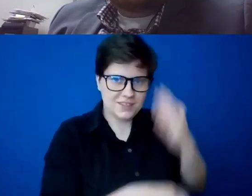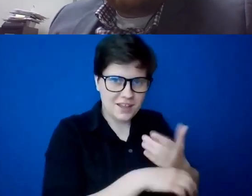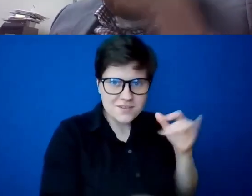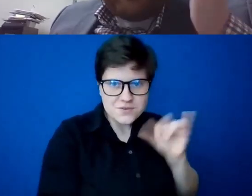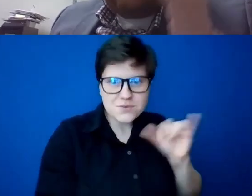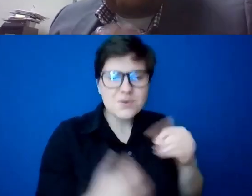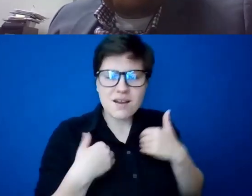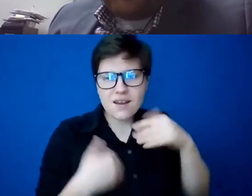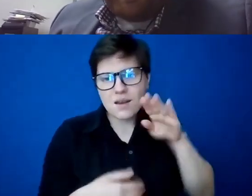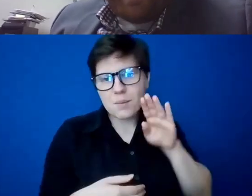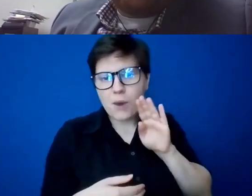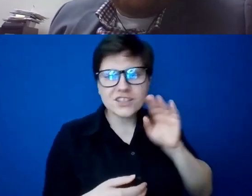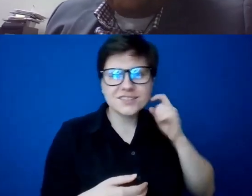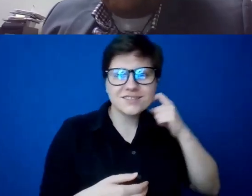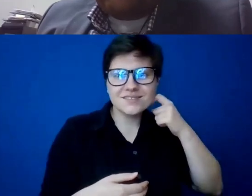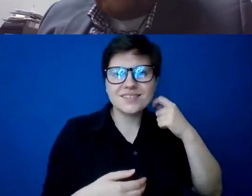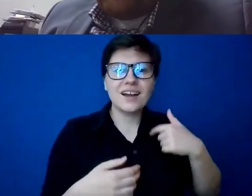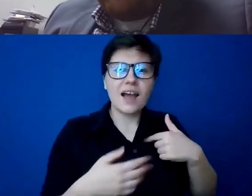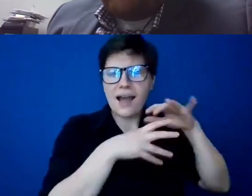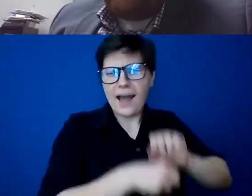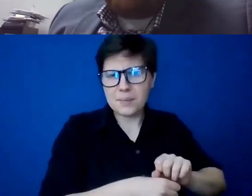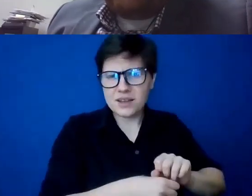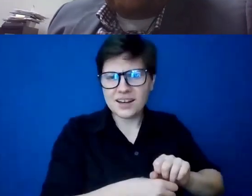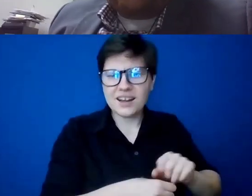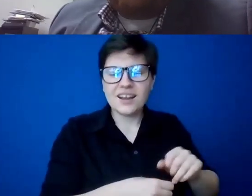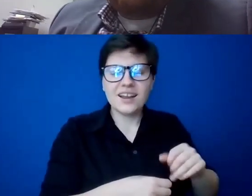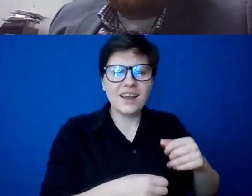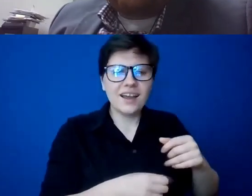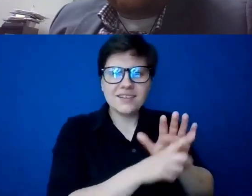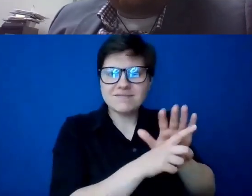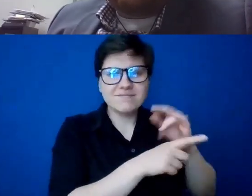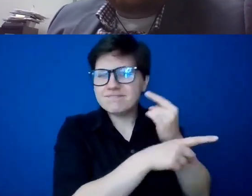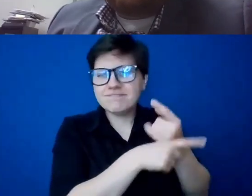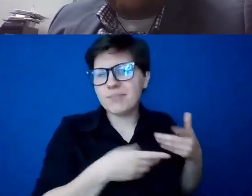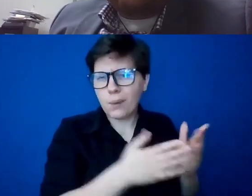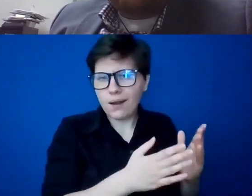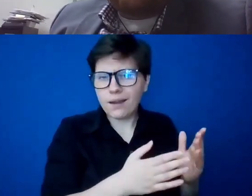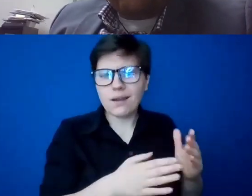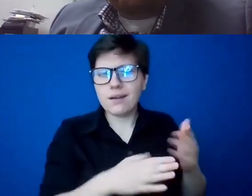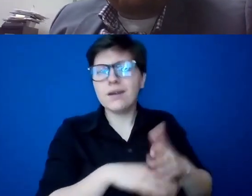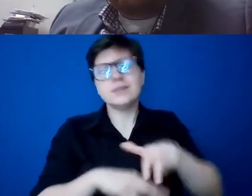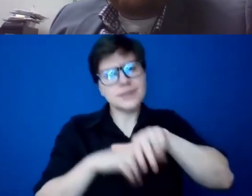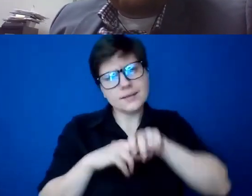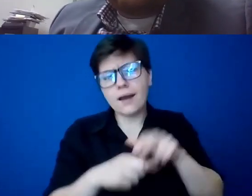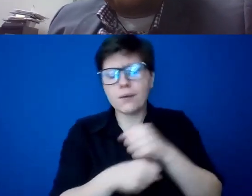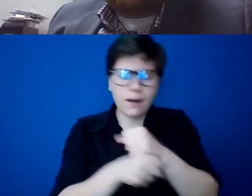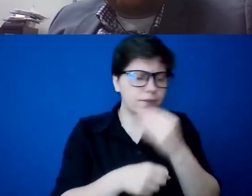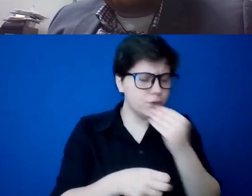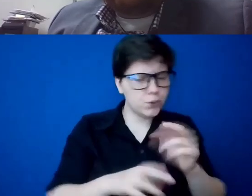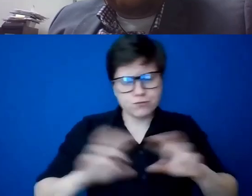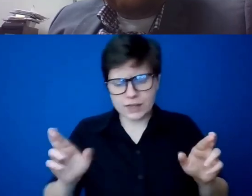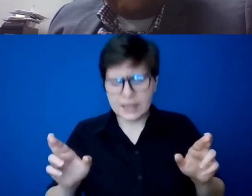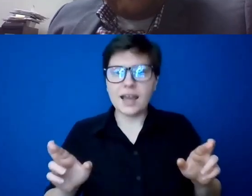just by, you know, just by habit and, and, and, uh, you know, his ordinary way of doing things after we all sat down and everyone had coffee and food, he